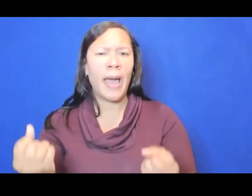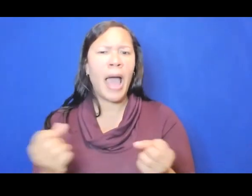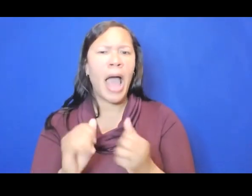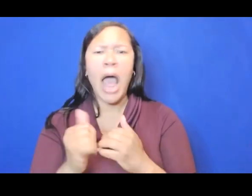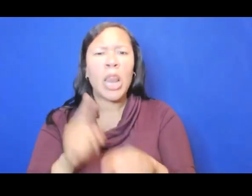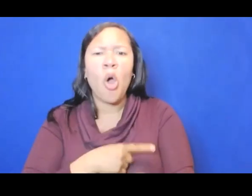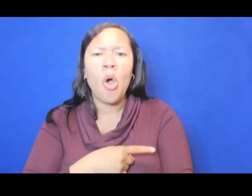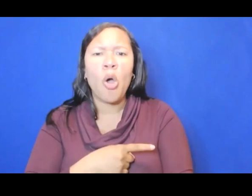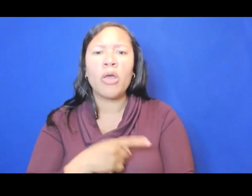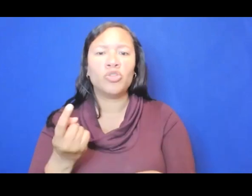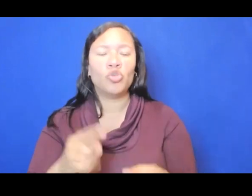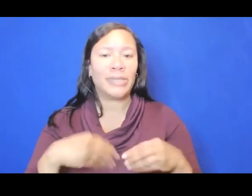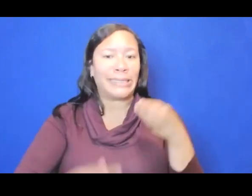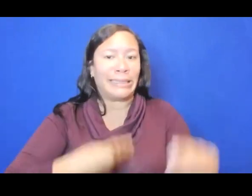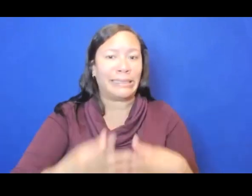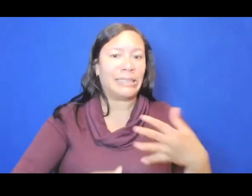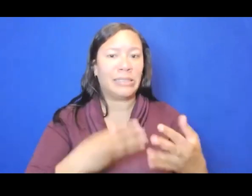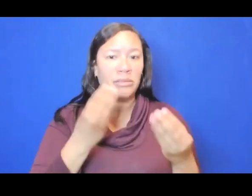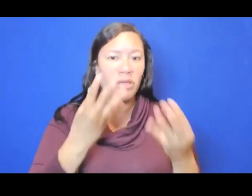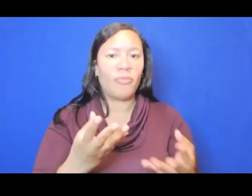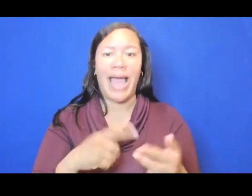at least a month to get those materials together.